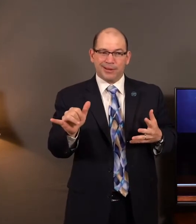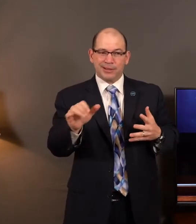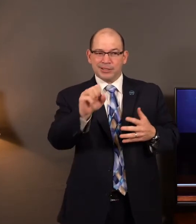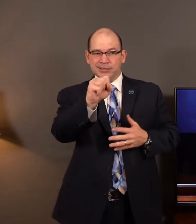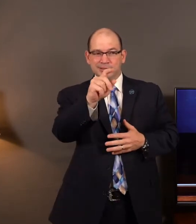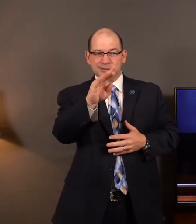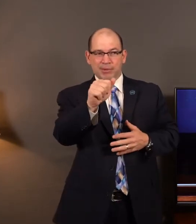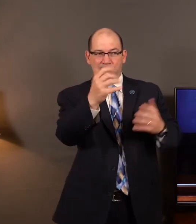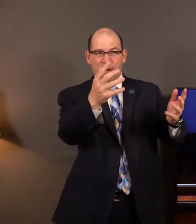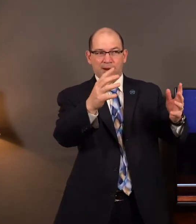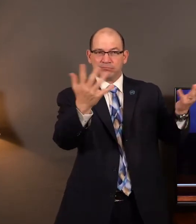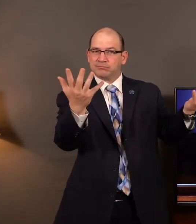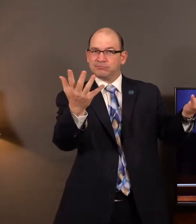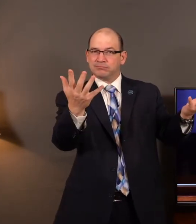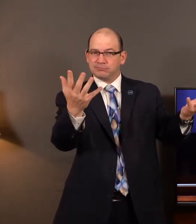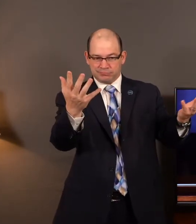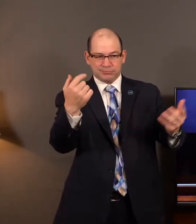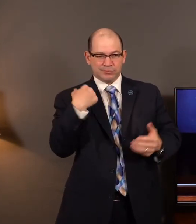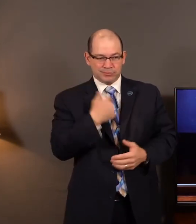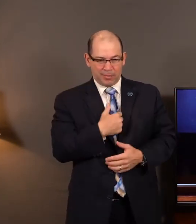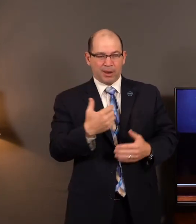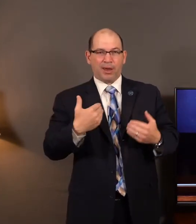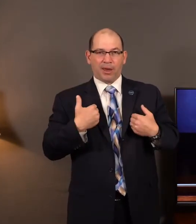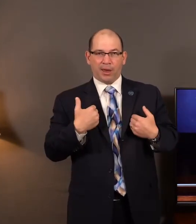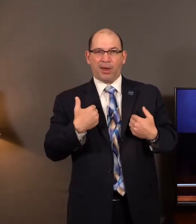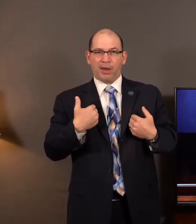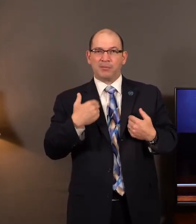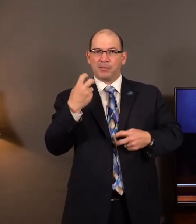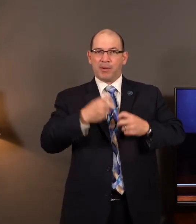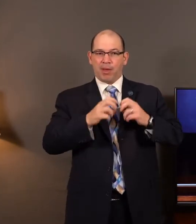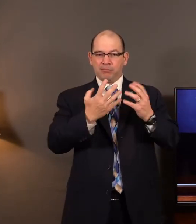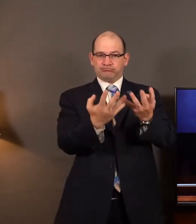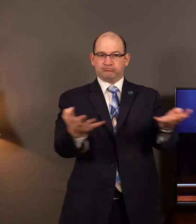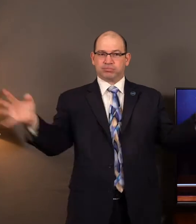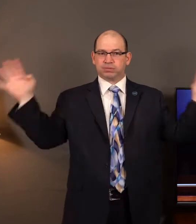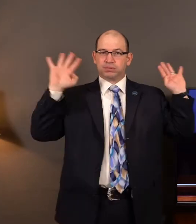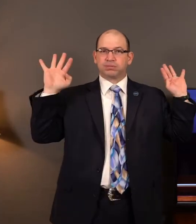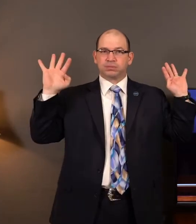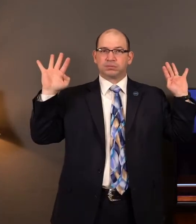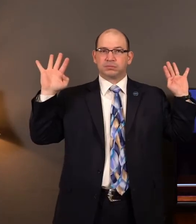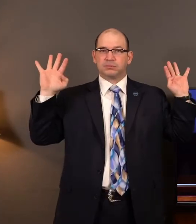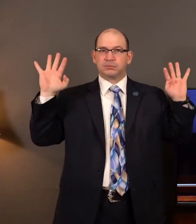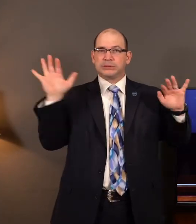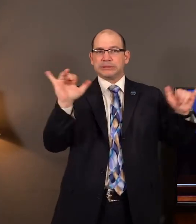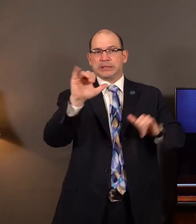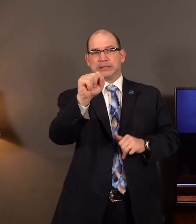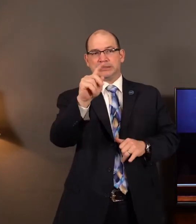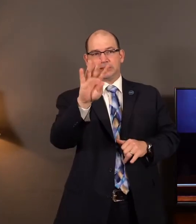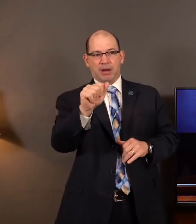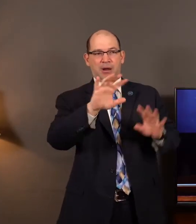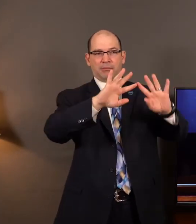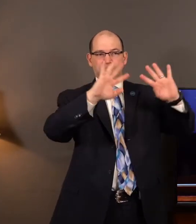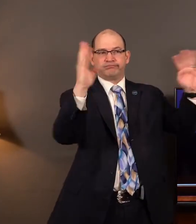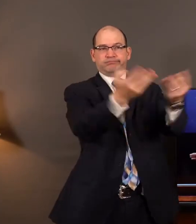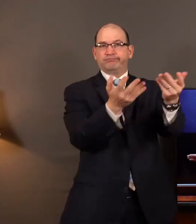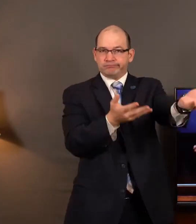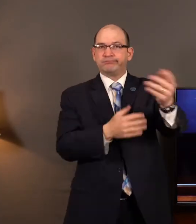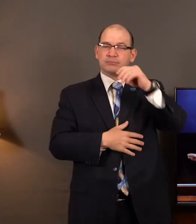We're not going to stop the attack. But we have to do something. And so we see the plight of the land. It was not a